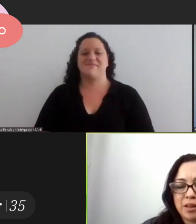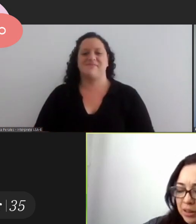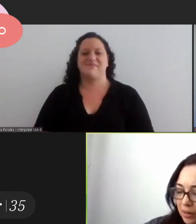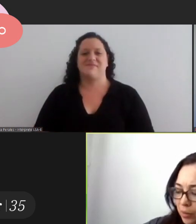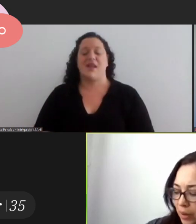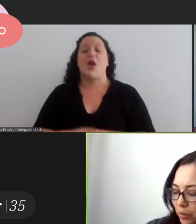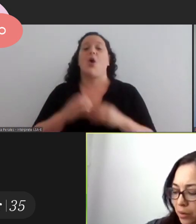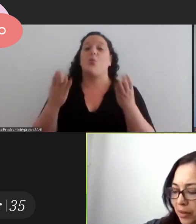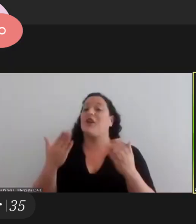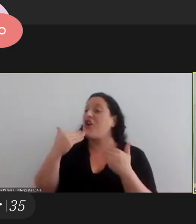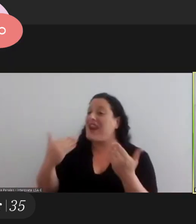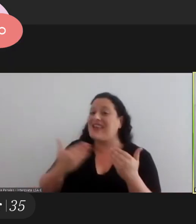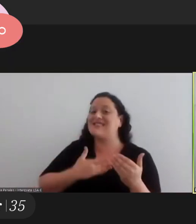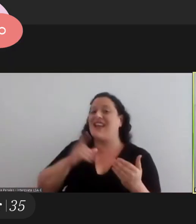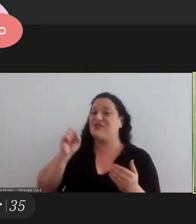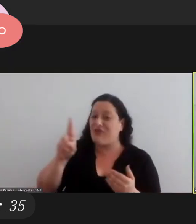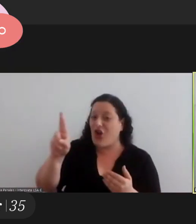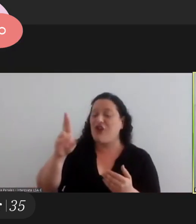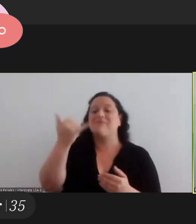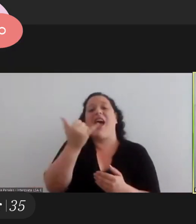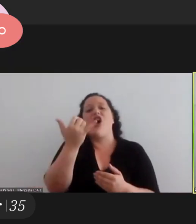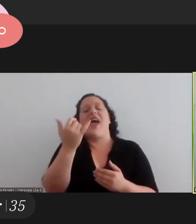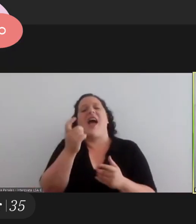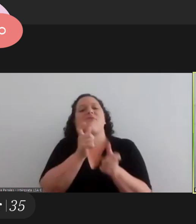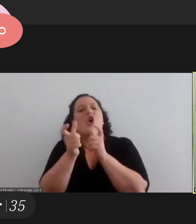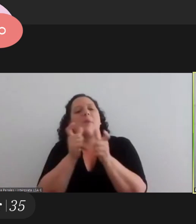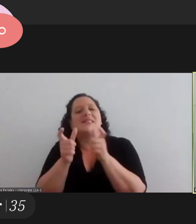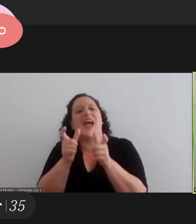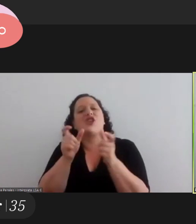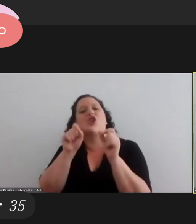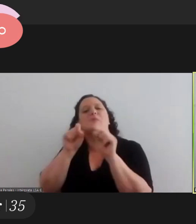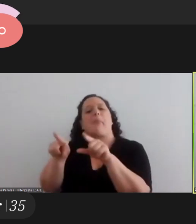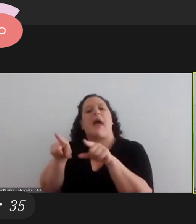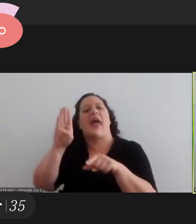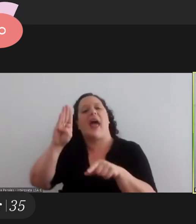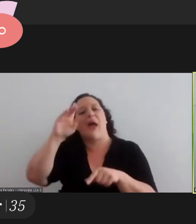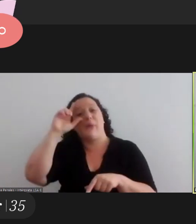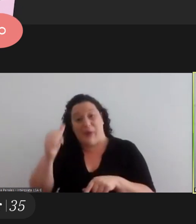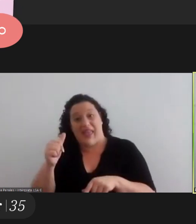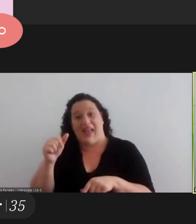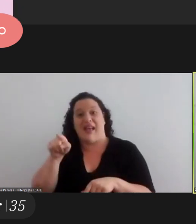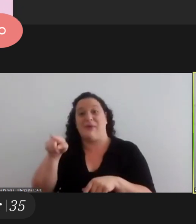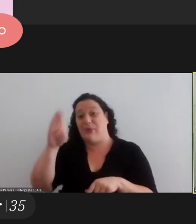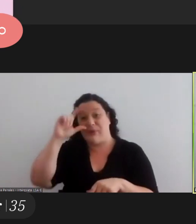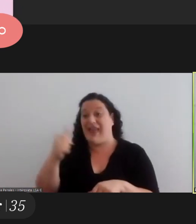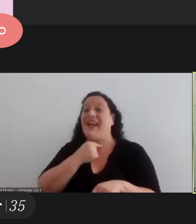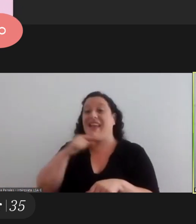well flor thank you very much and now we have some comments for bea bea please get ready